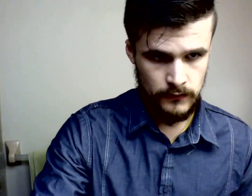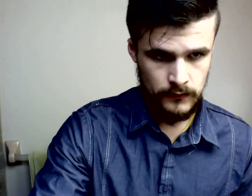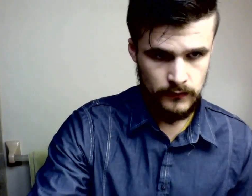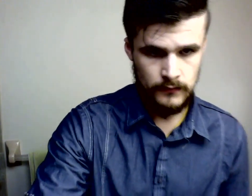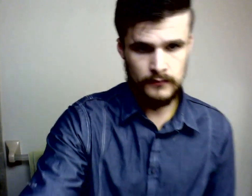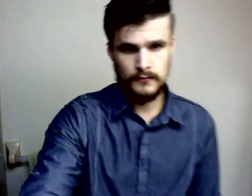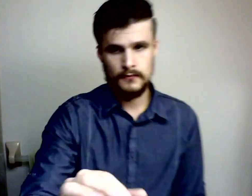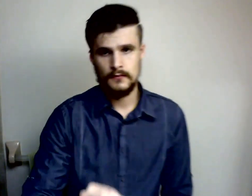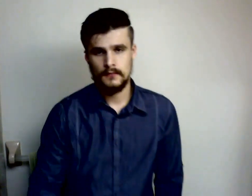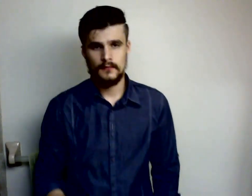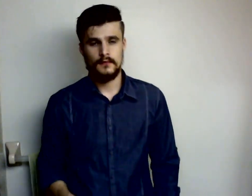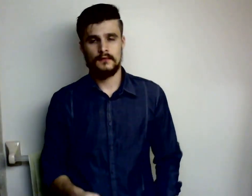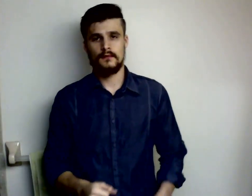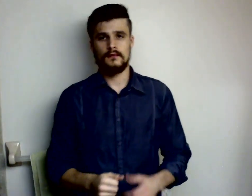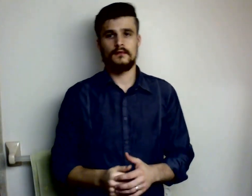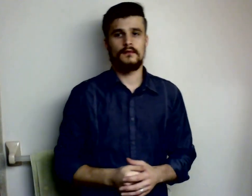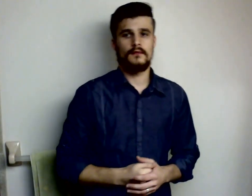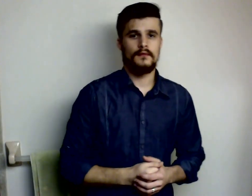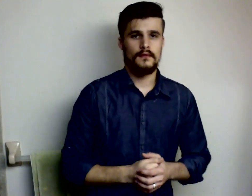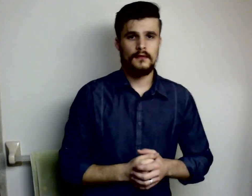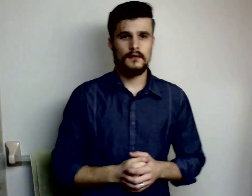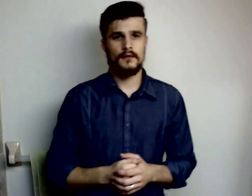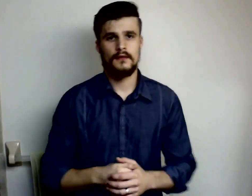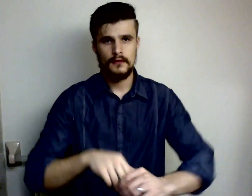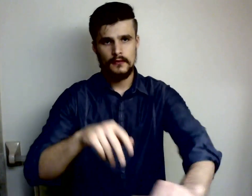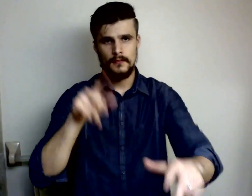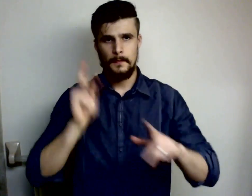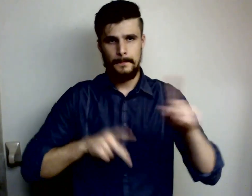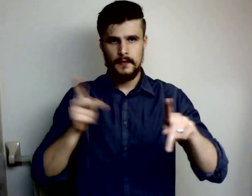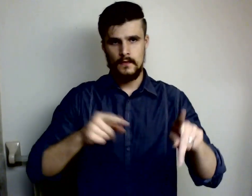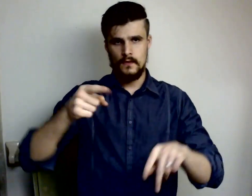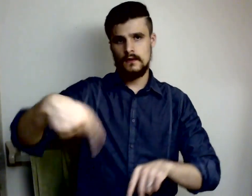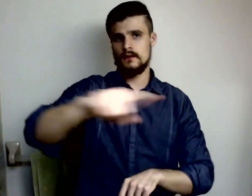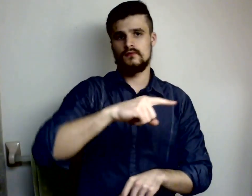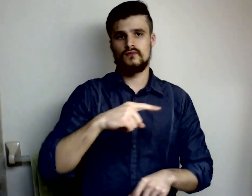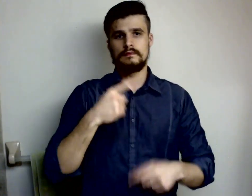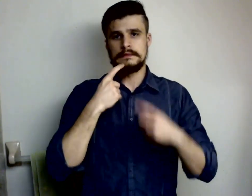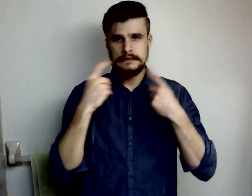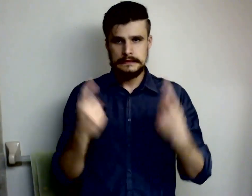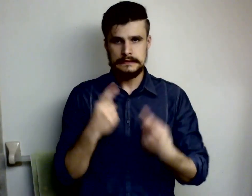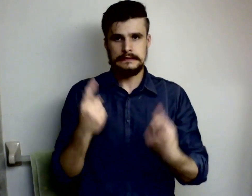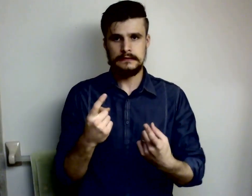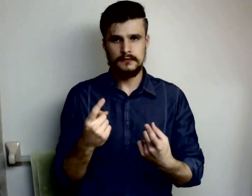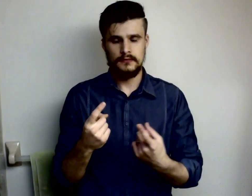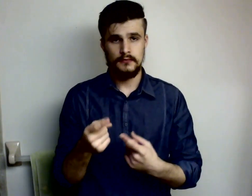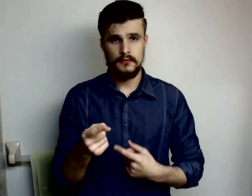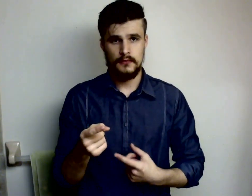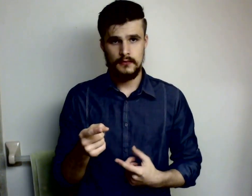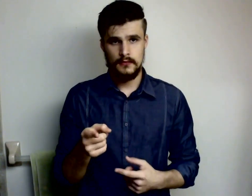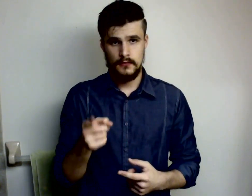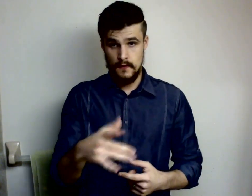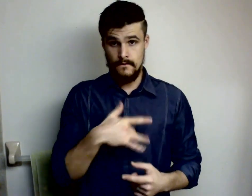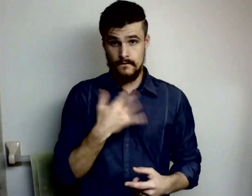individuals who commit sins do not feel guilty instead